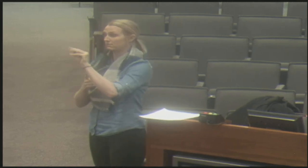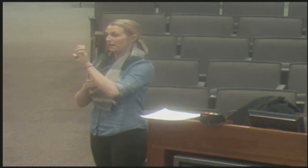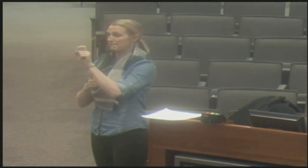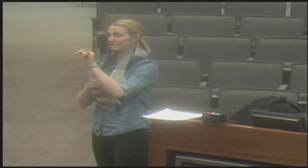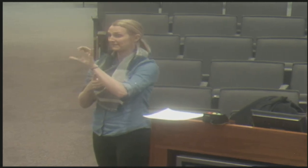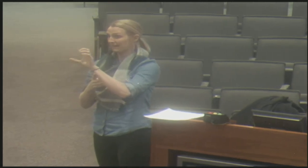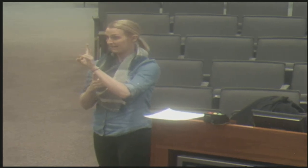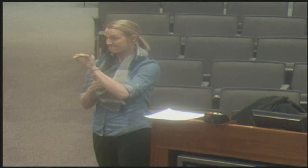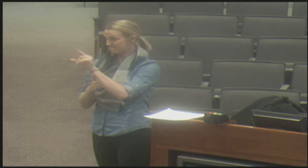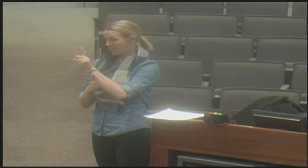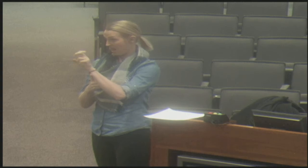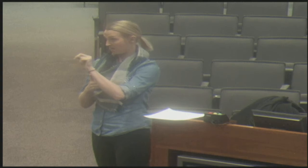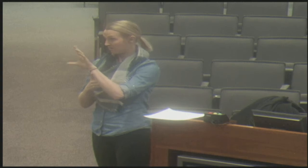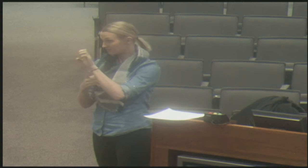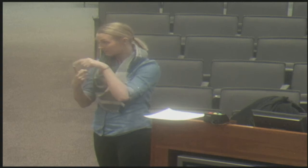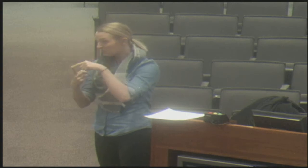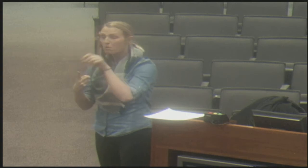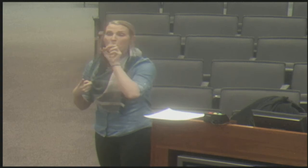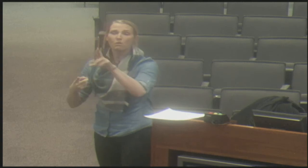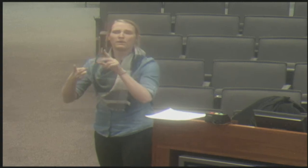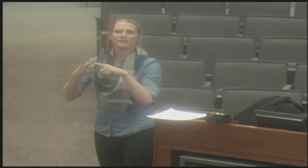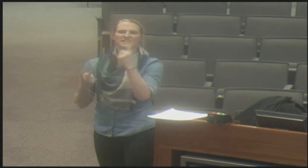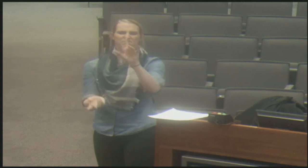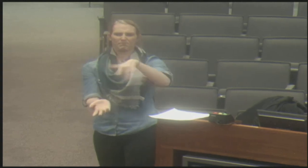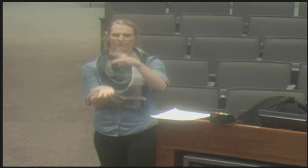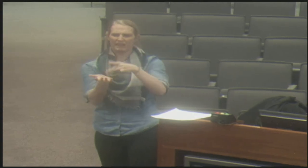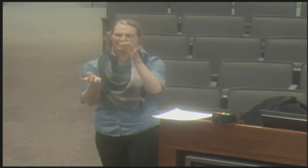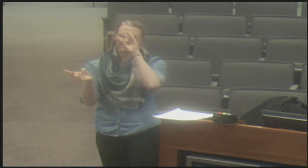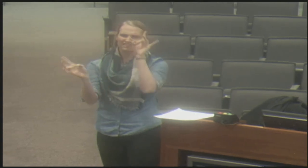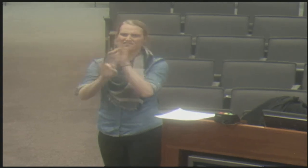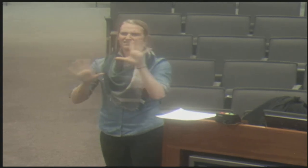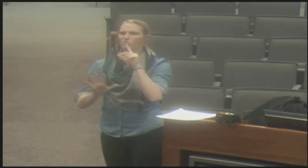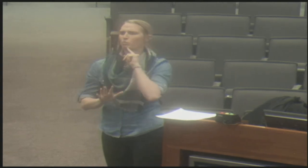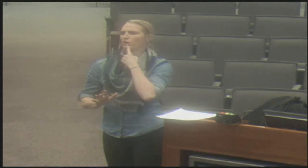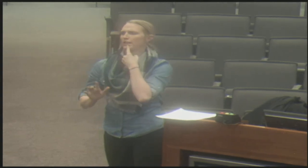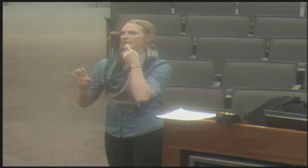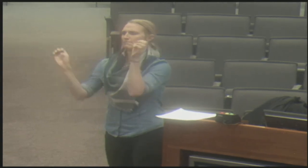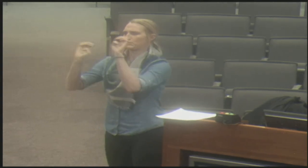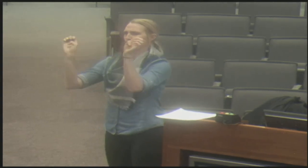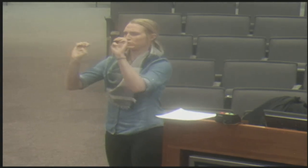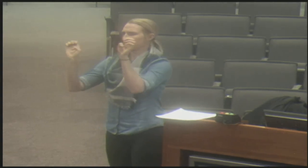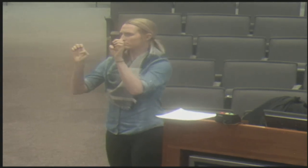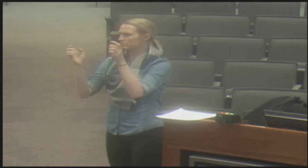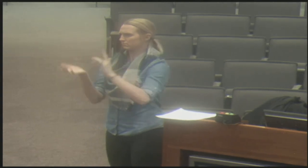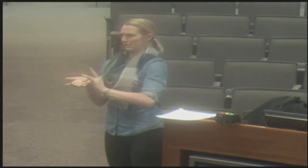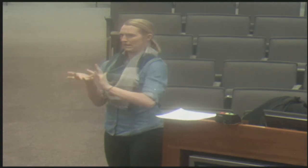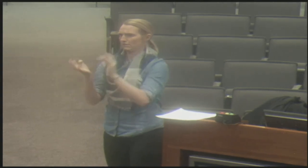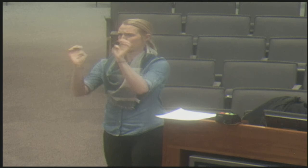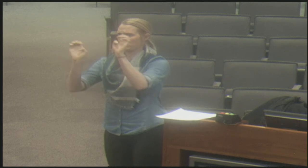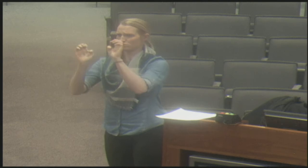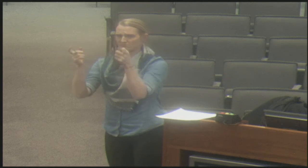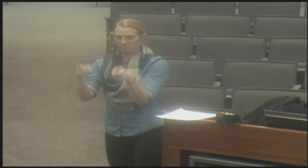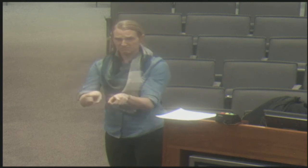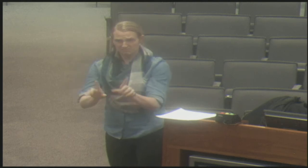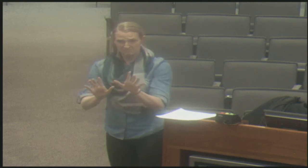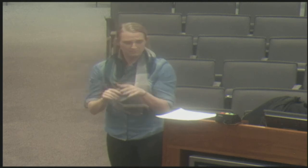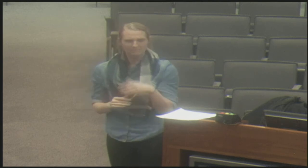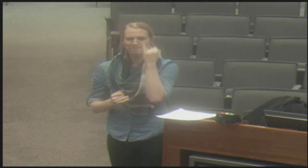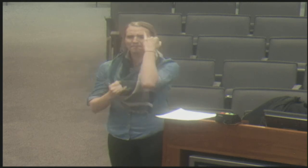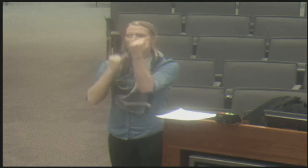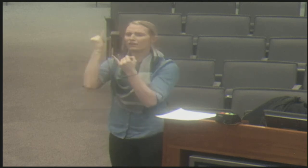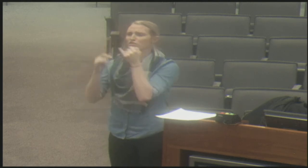Now, when we start talking about domestic violence situations or critical emergency